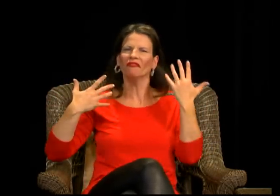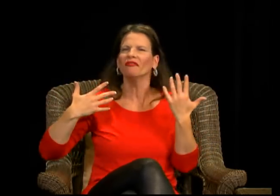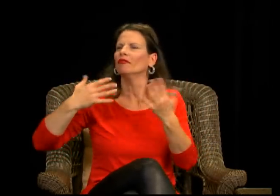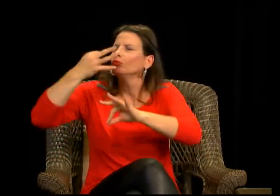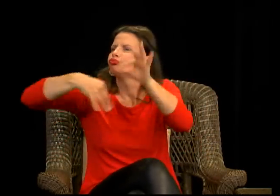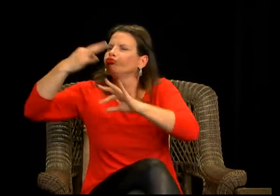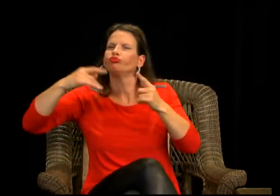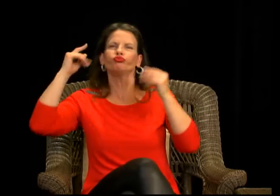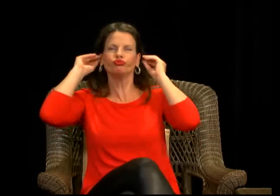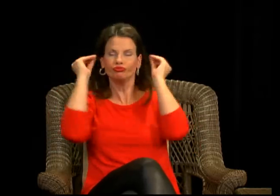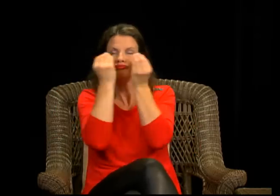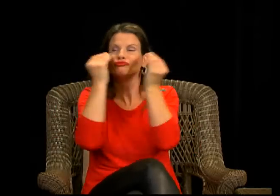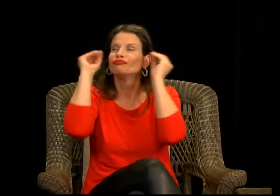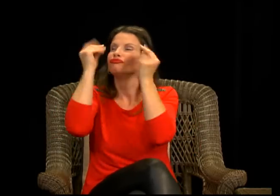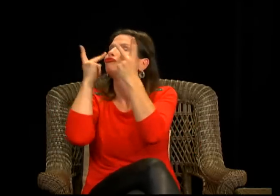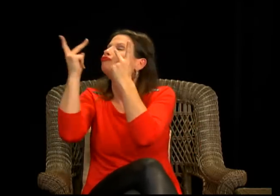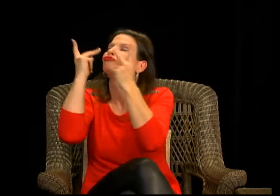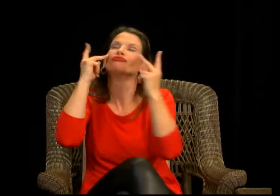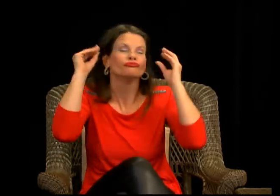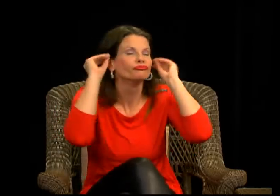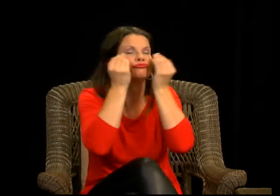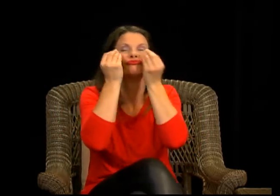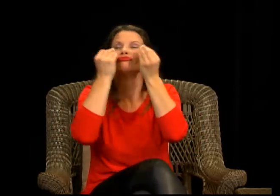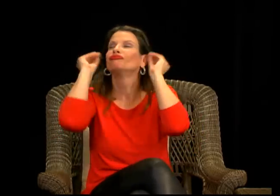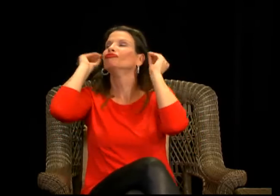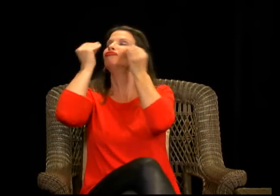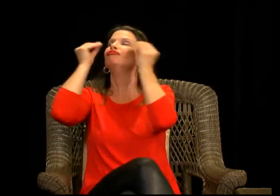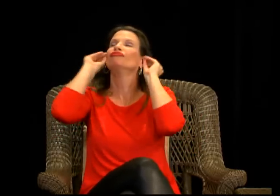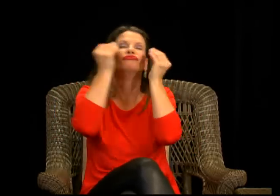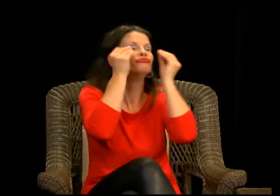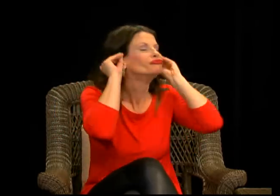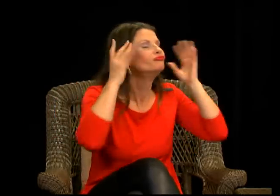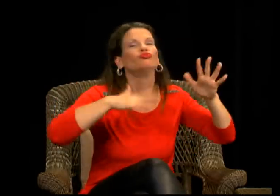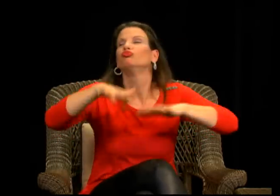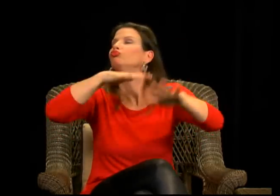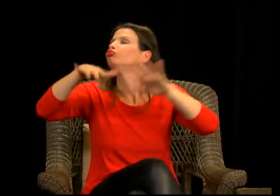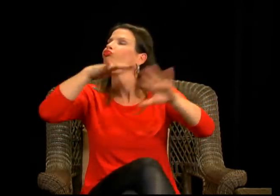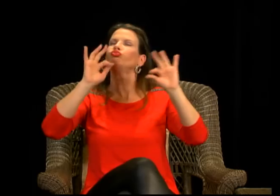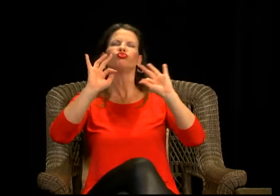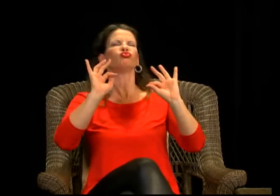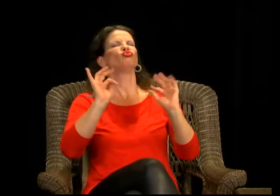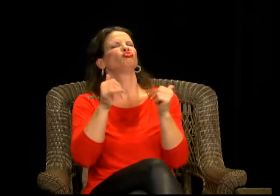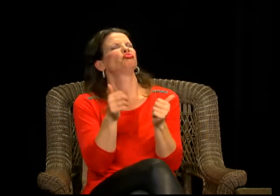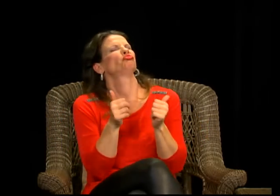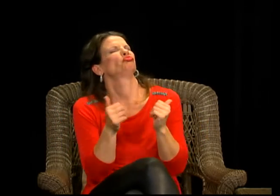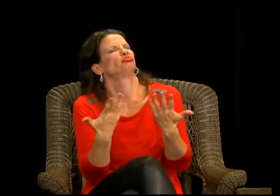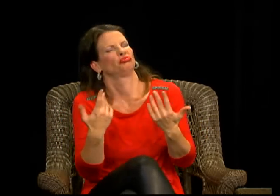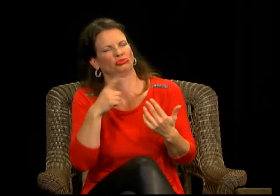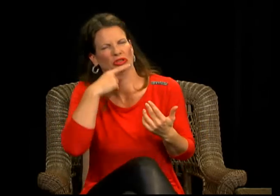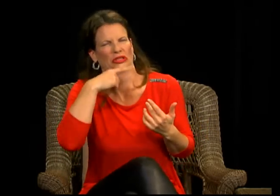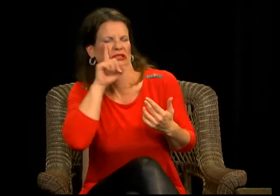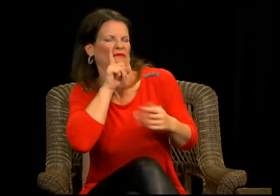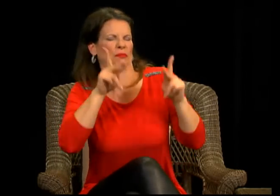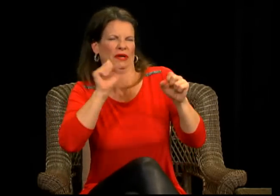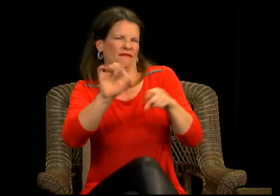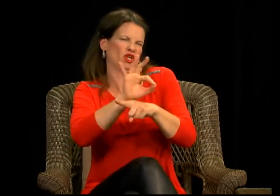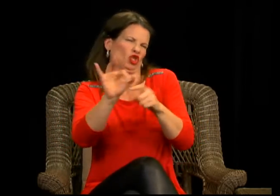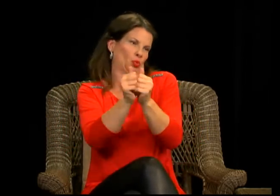an individual. You all have your own ways of dealing with the world, of seeing the world, of experiencing the world, and they're equally important.